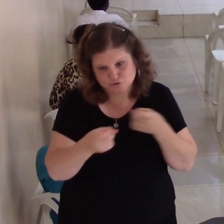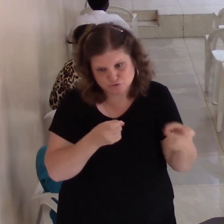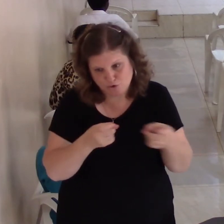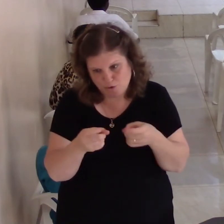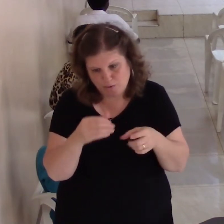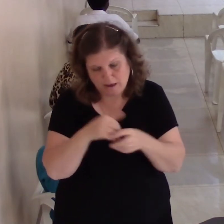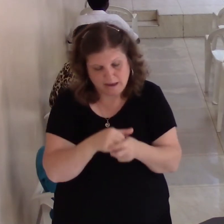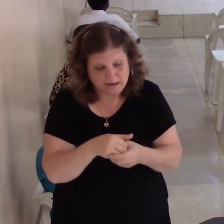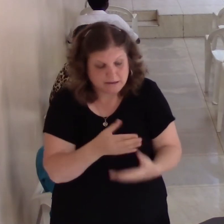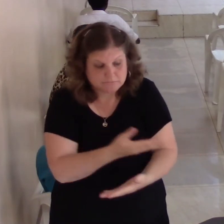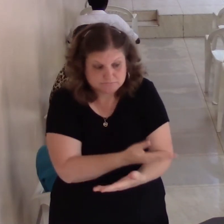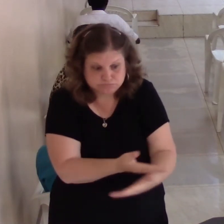in every area of my life.